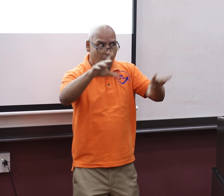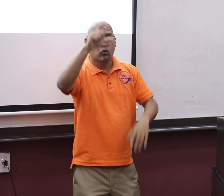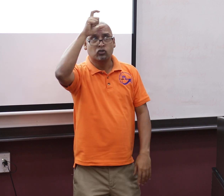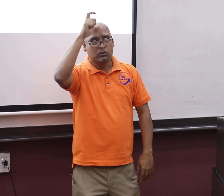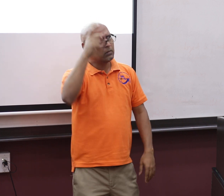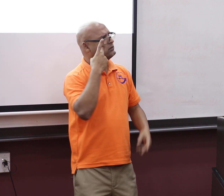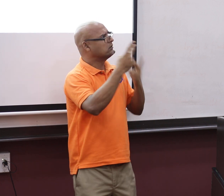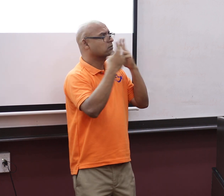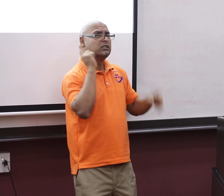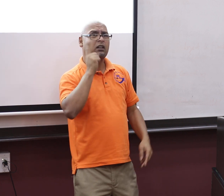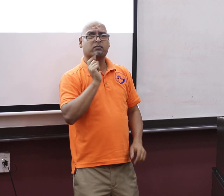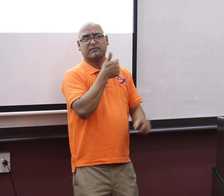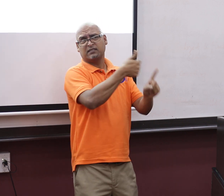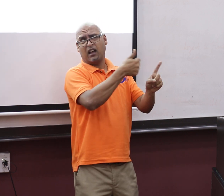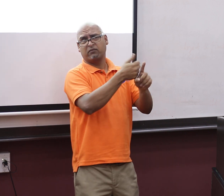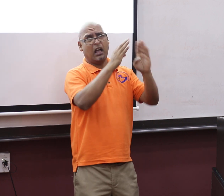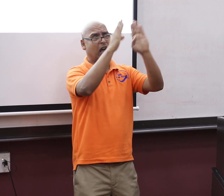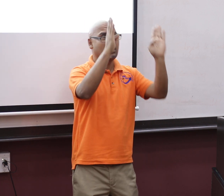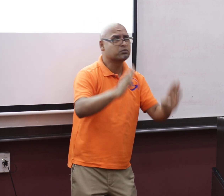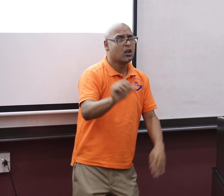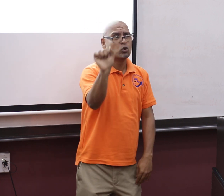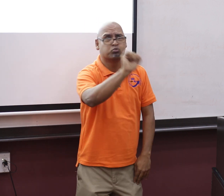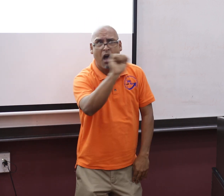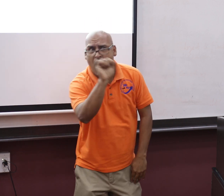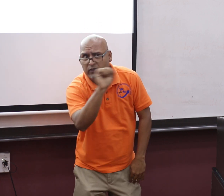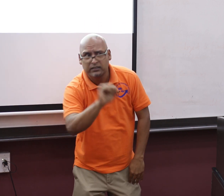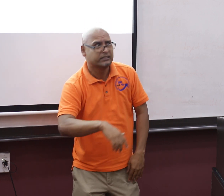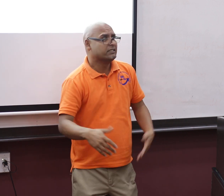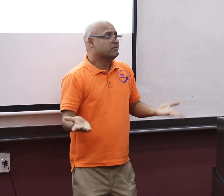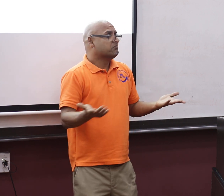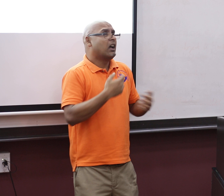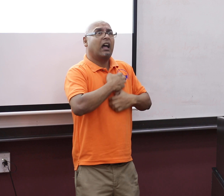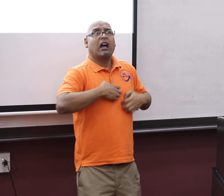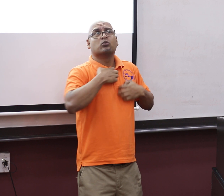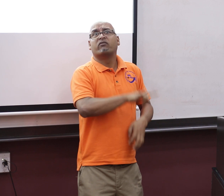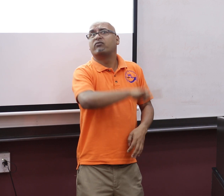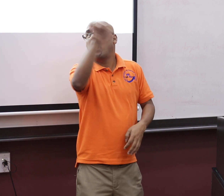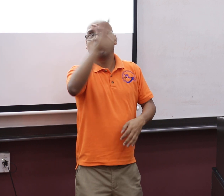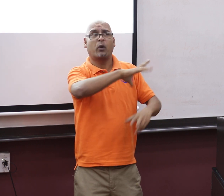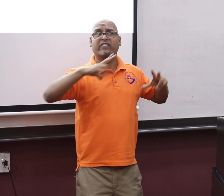Deaf people can go away. I've been away to England and to Australia and to Turkey.